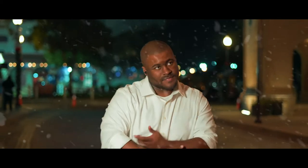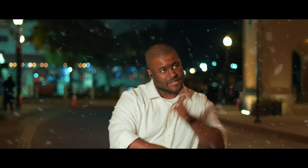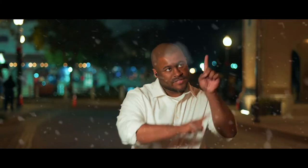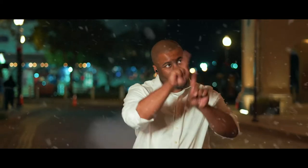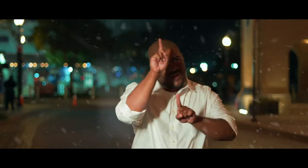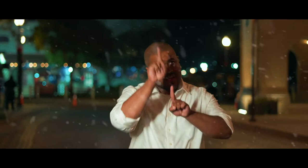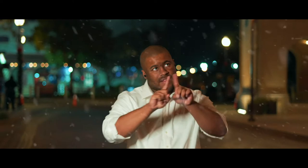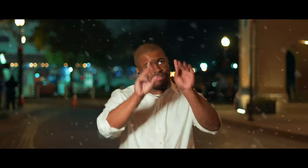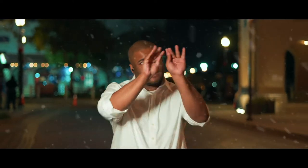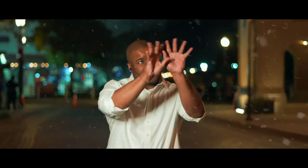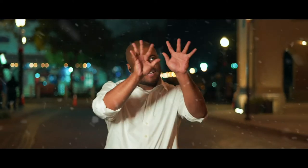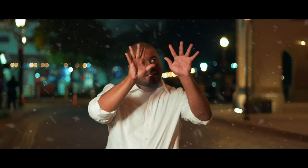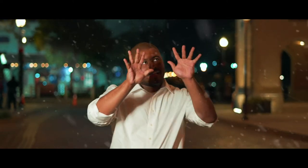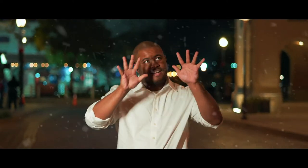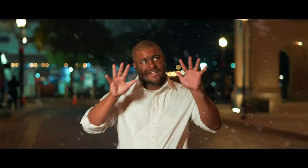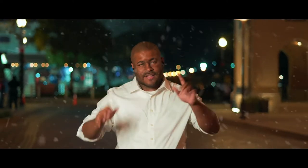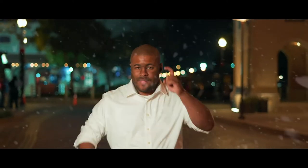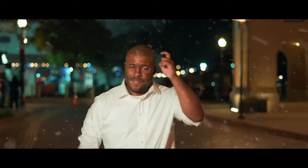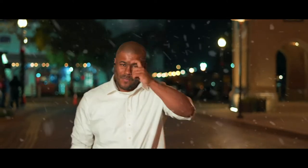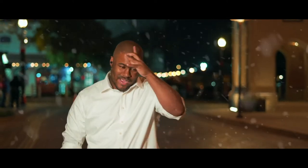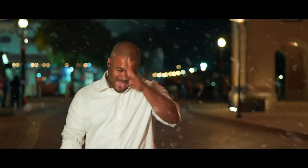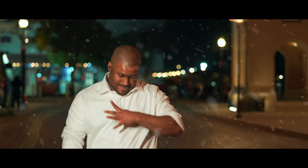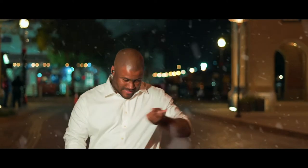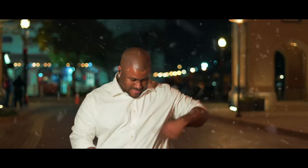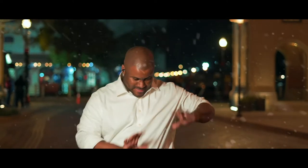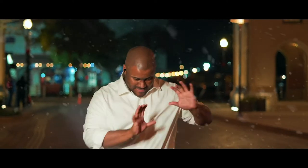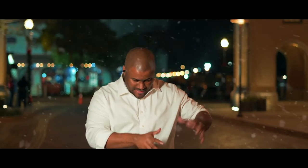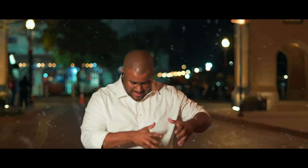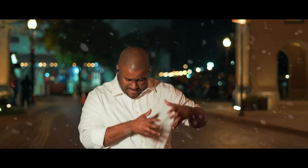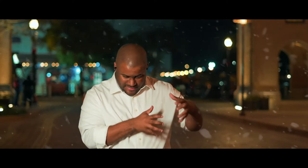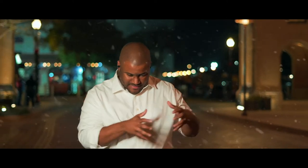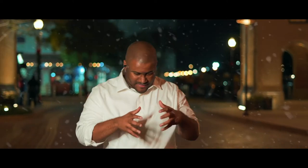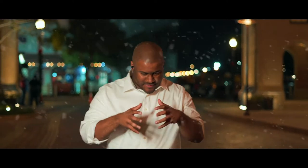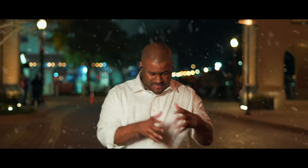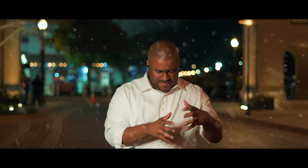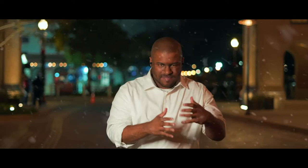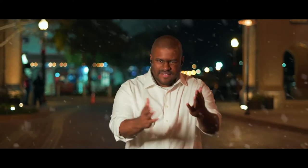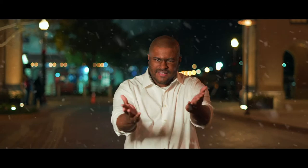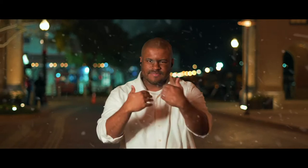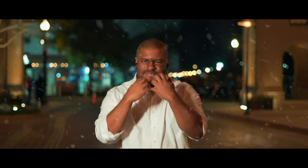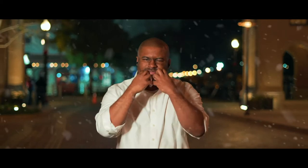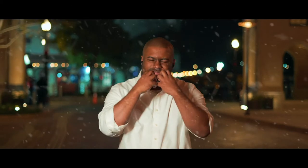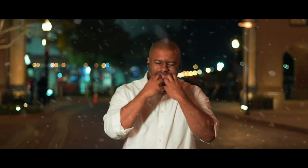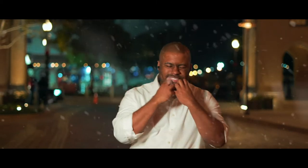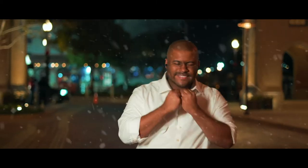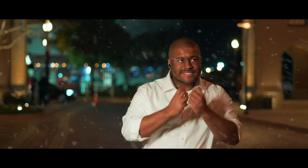starlight was shining The wise men were led Come see